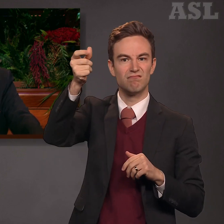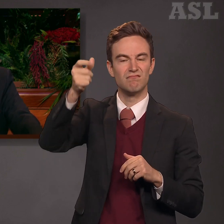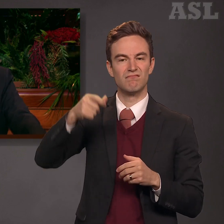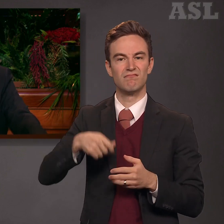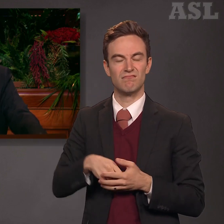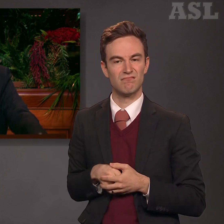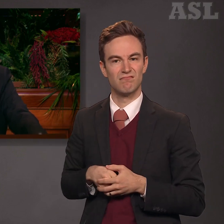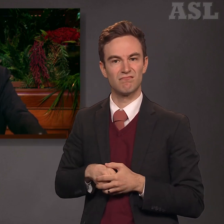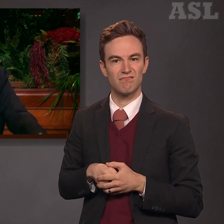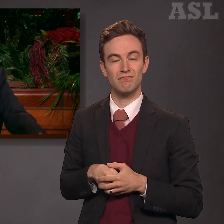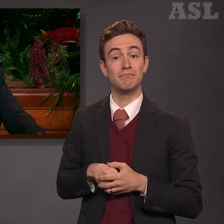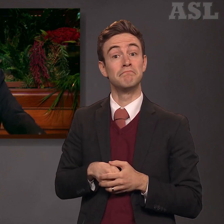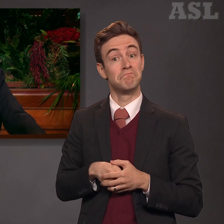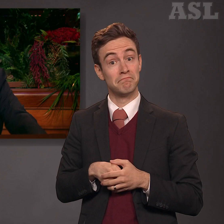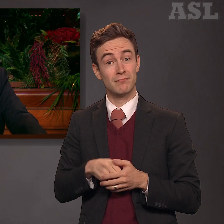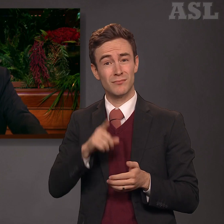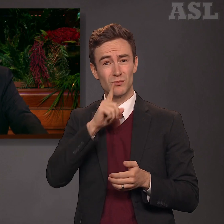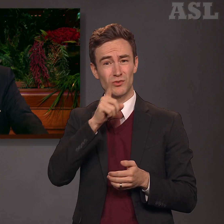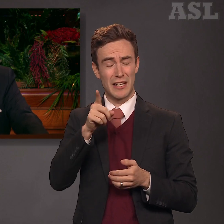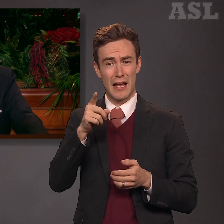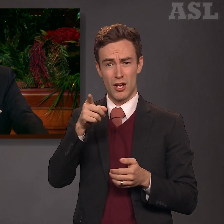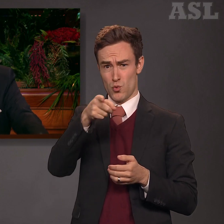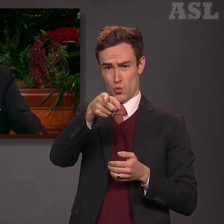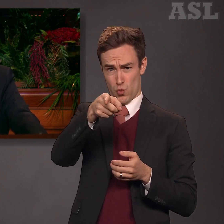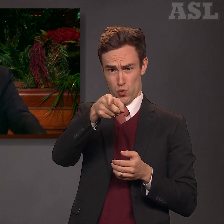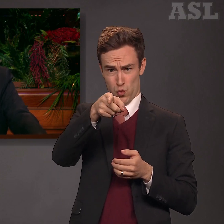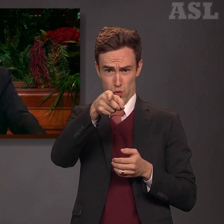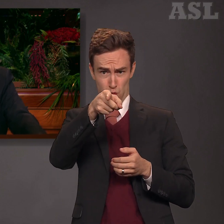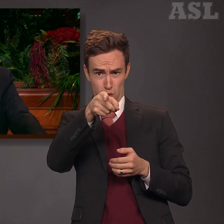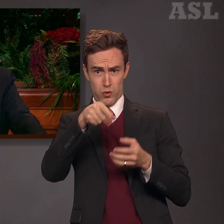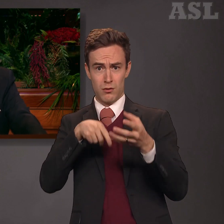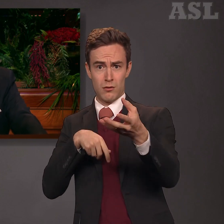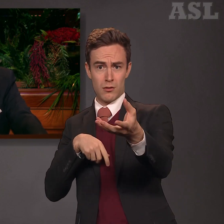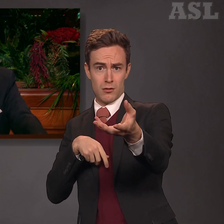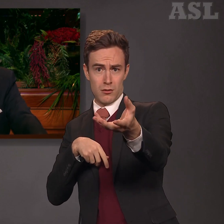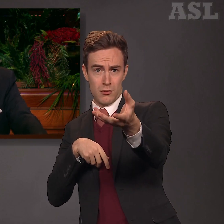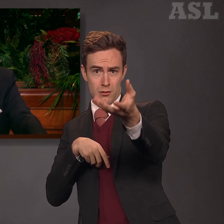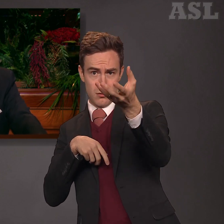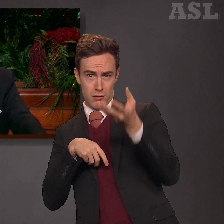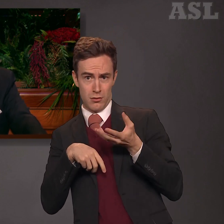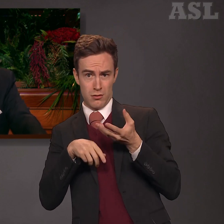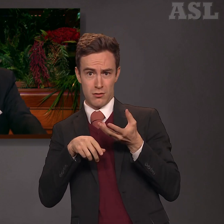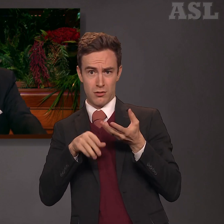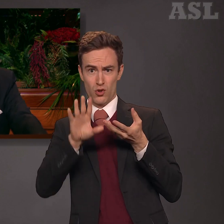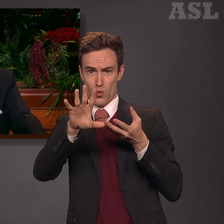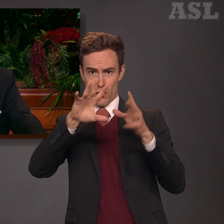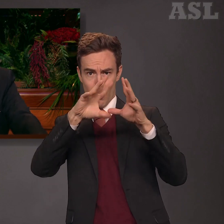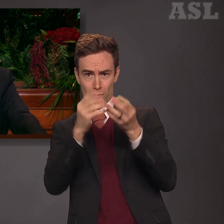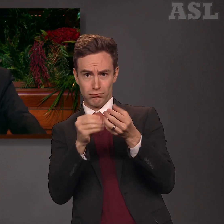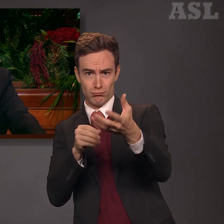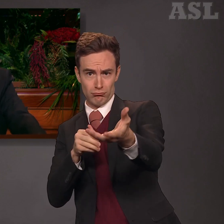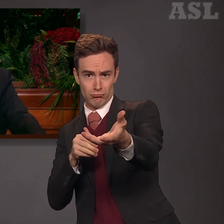fact, I want to hand you over, I want you to hand over to me your whole natural self.